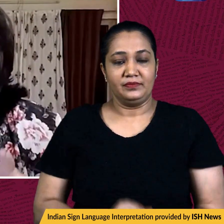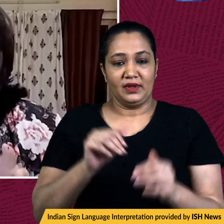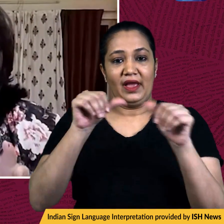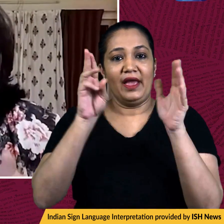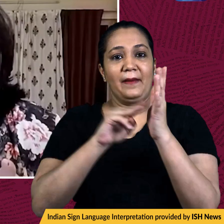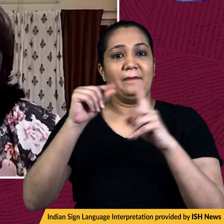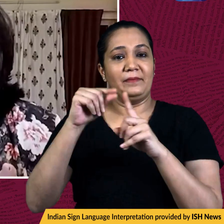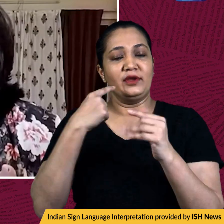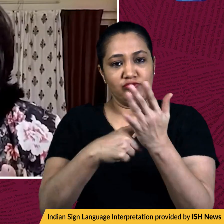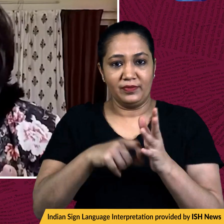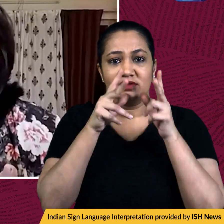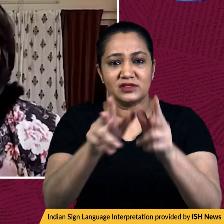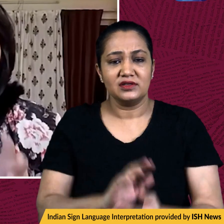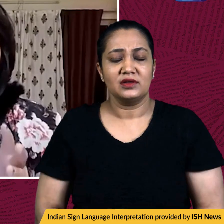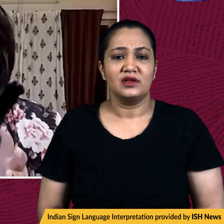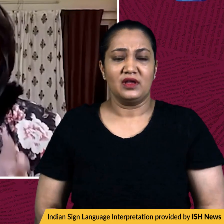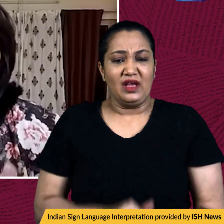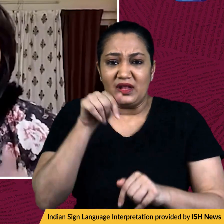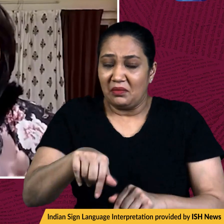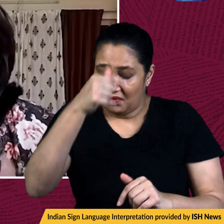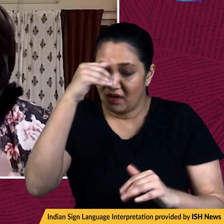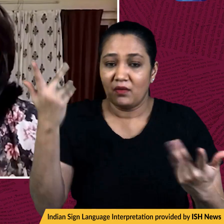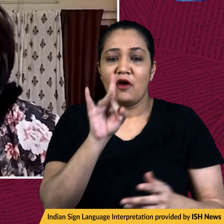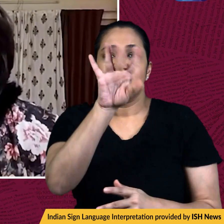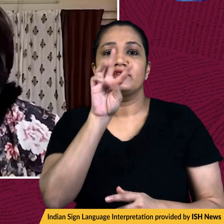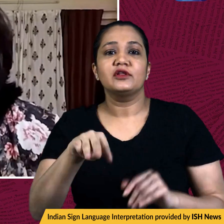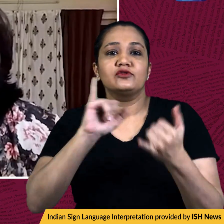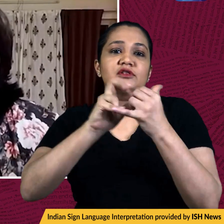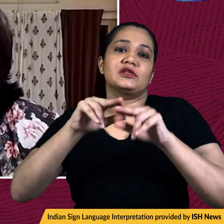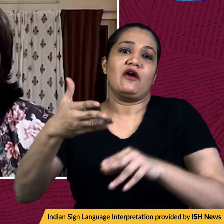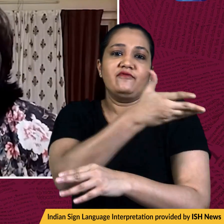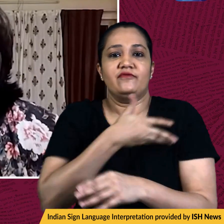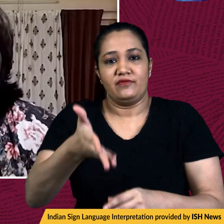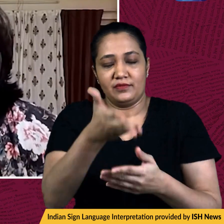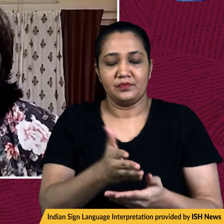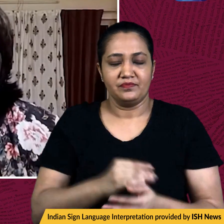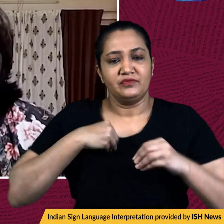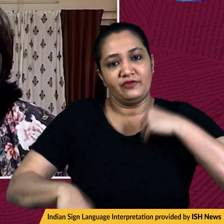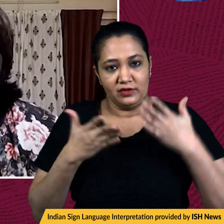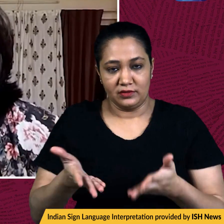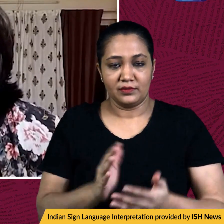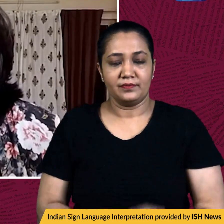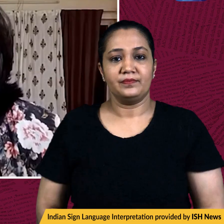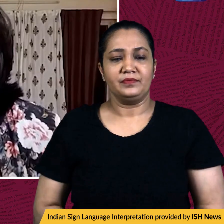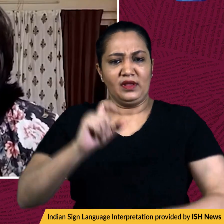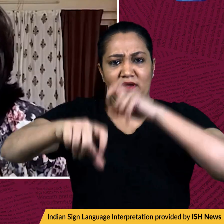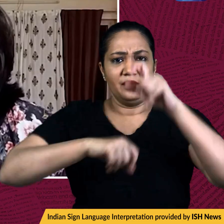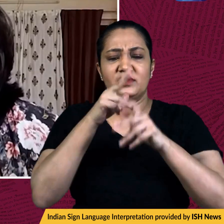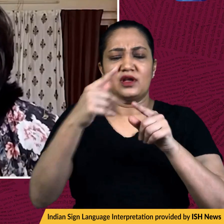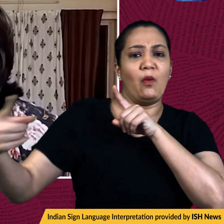this move would affect about 15,000 employees. Now, in statement, the company has said, and I quote, the war has